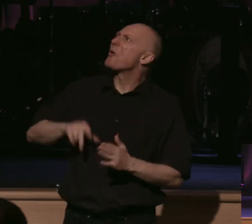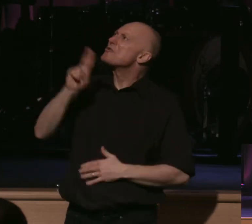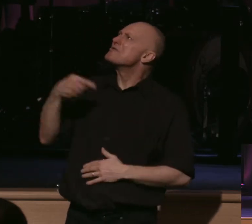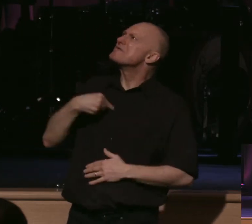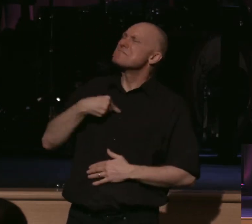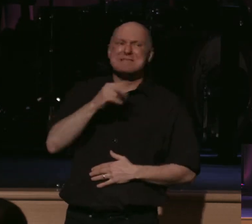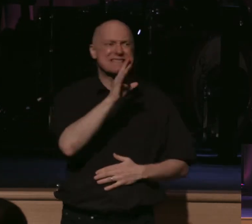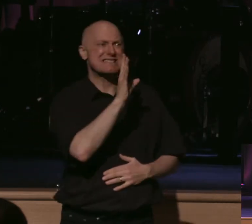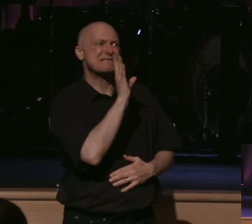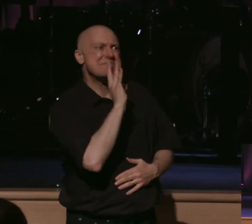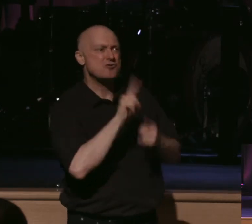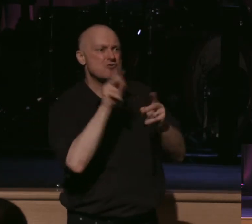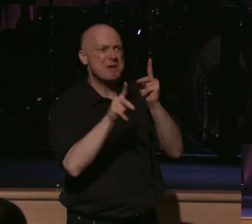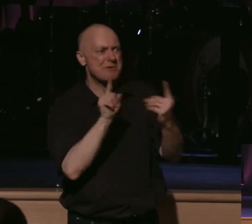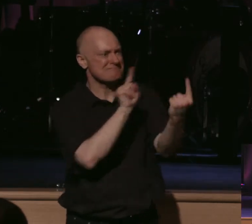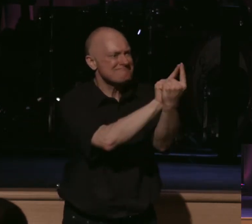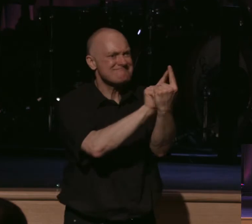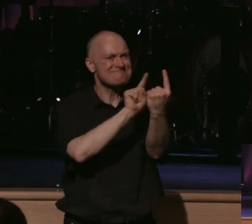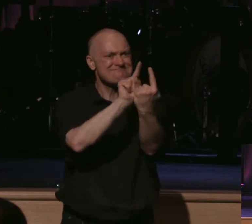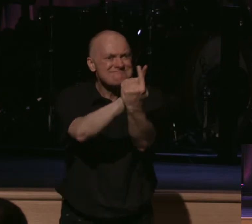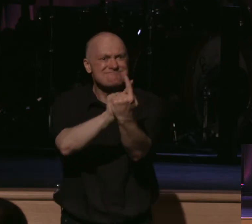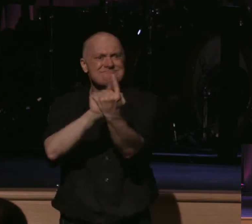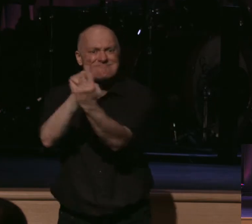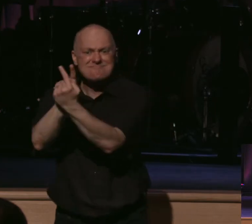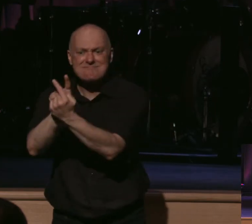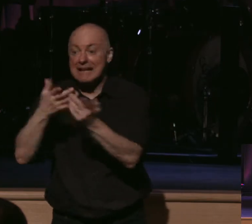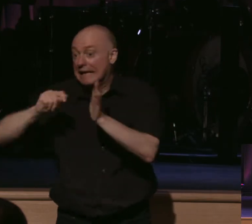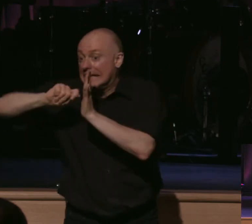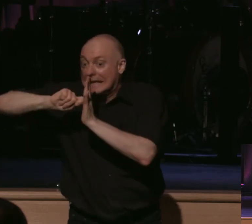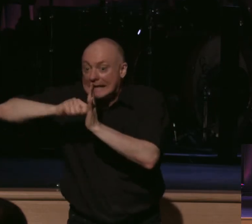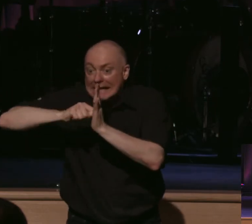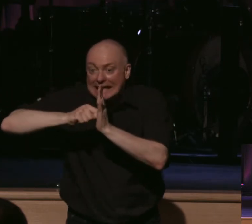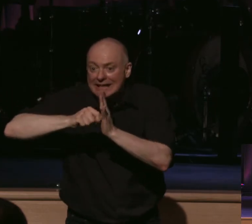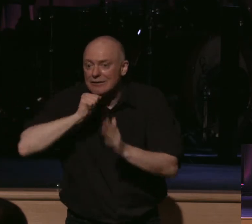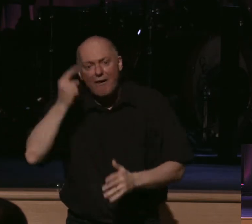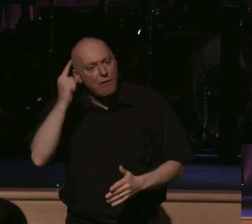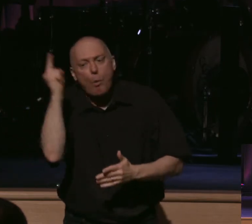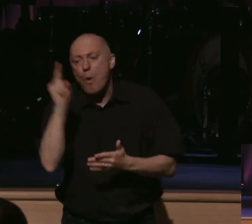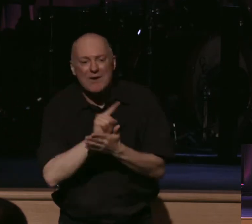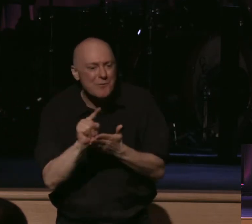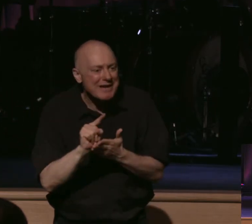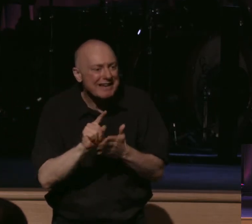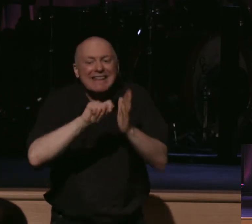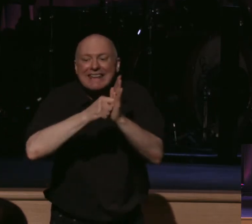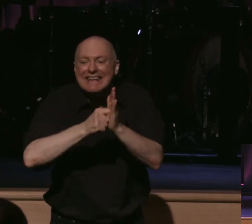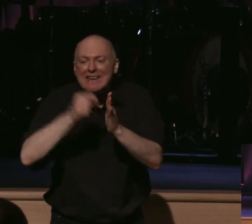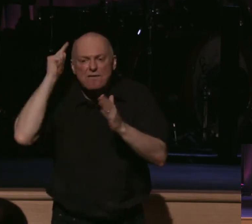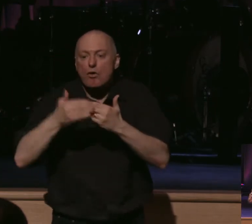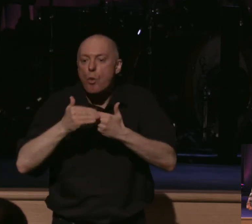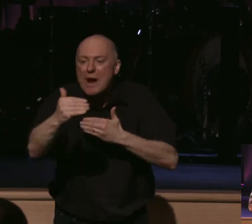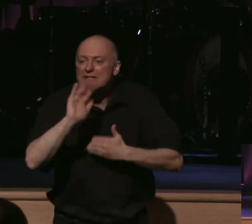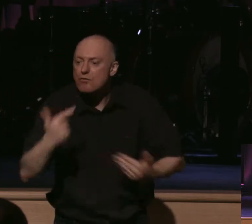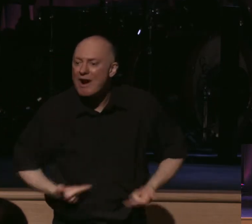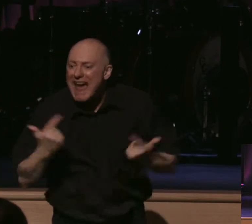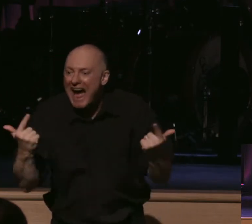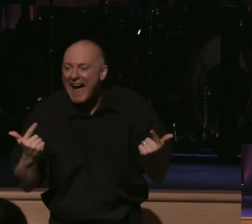desire to speak the love of Jesus Christ. And the key is now, though, not just for a week, but the key is for our lives to be